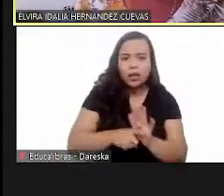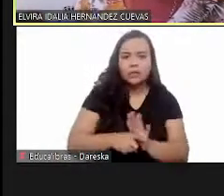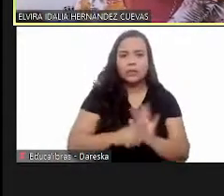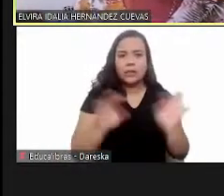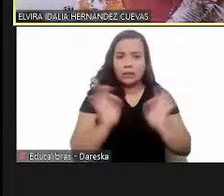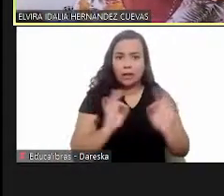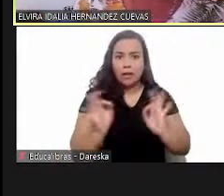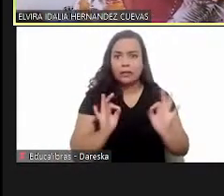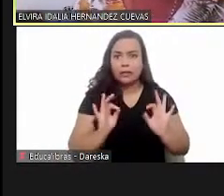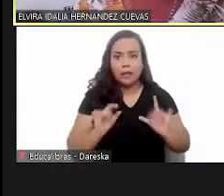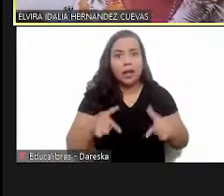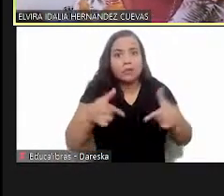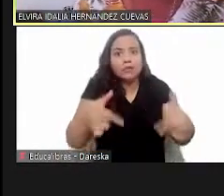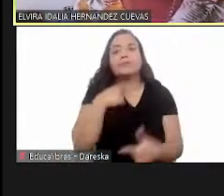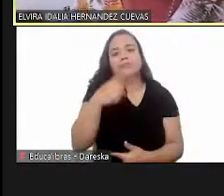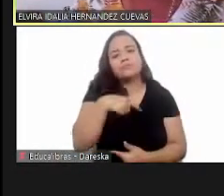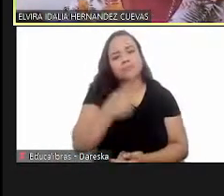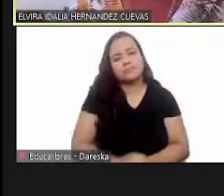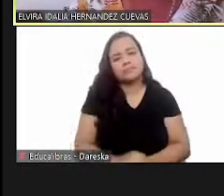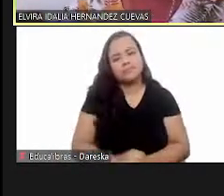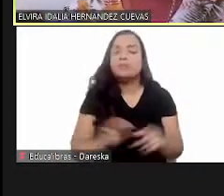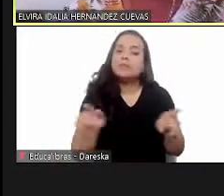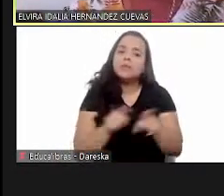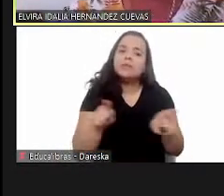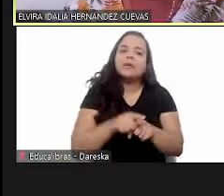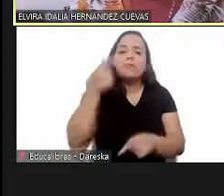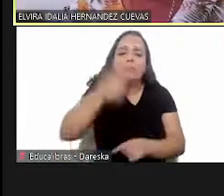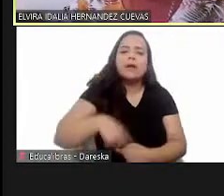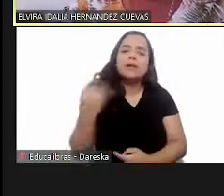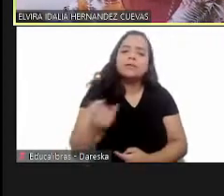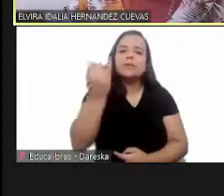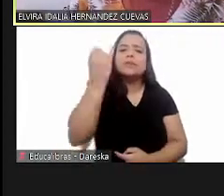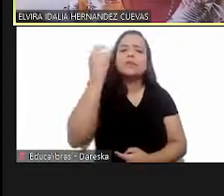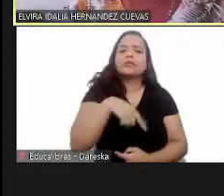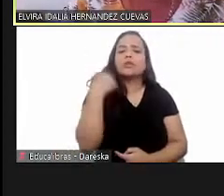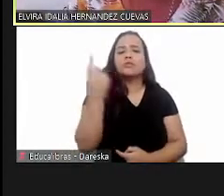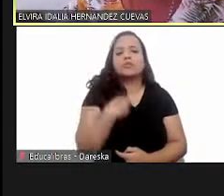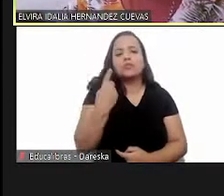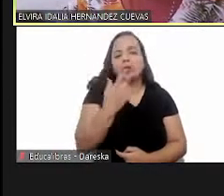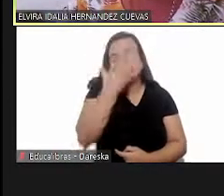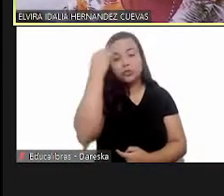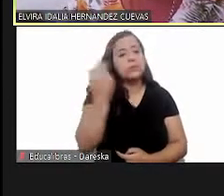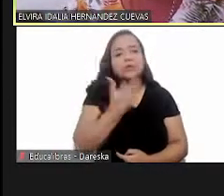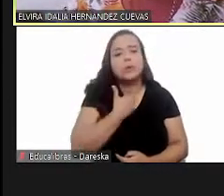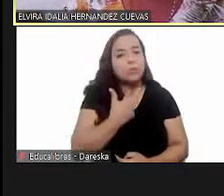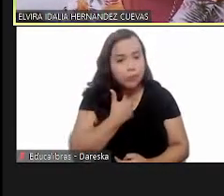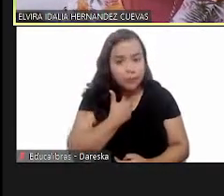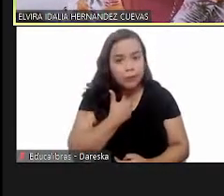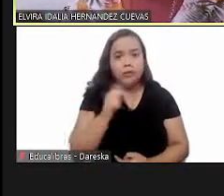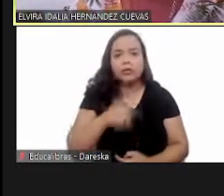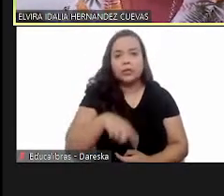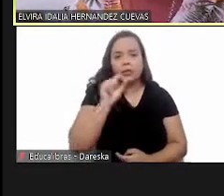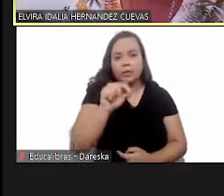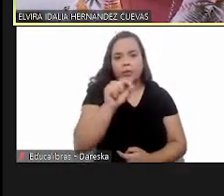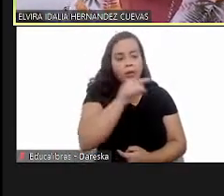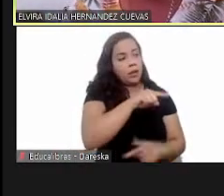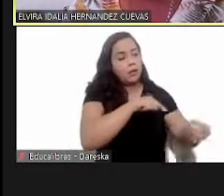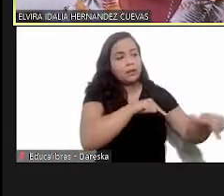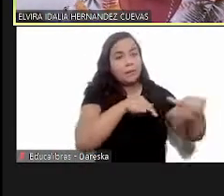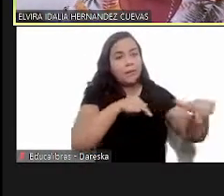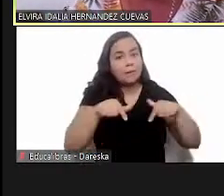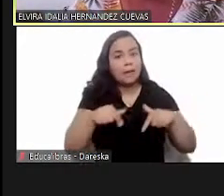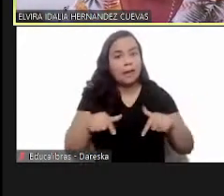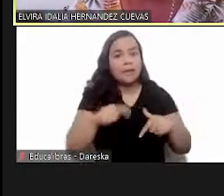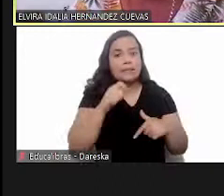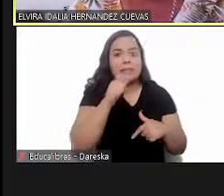and another one of the important causes of not having or not being able to work